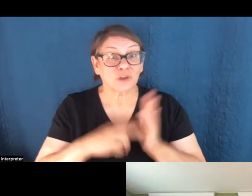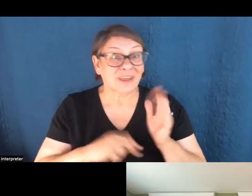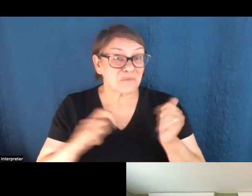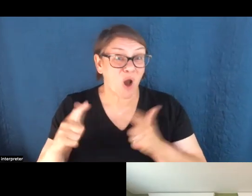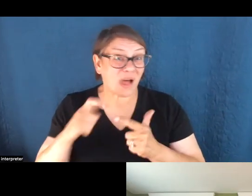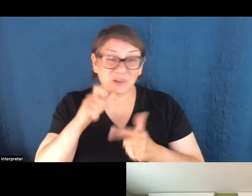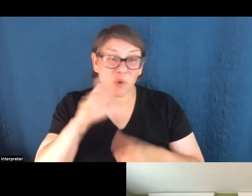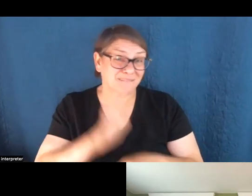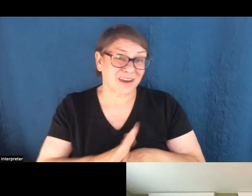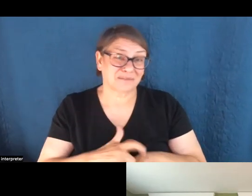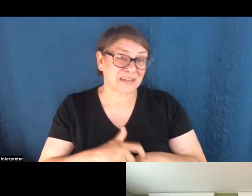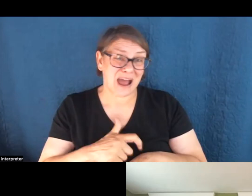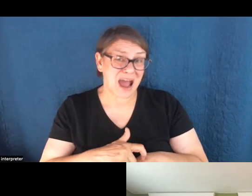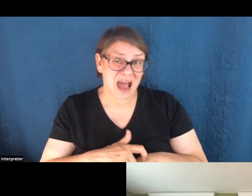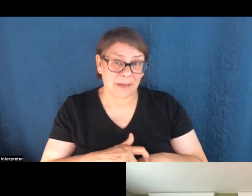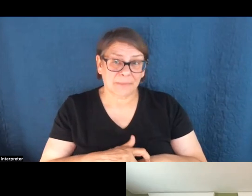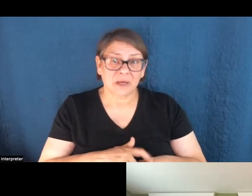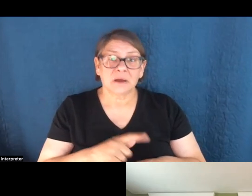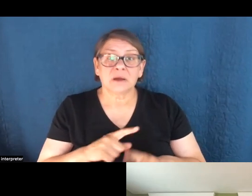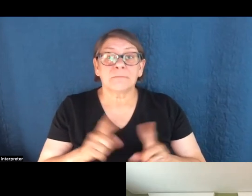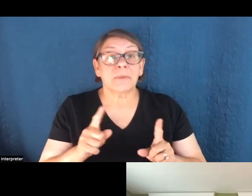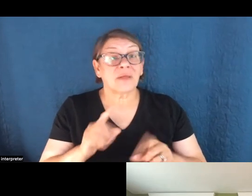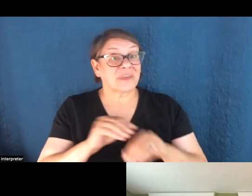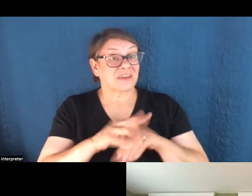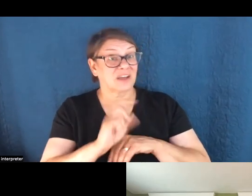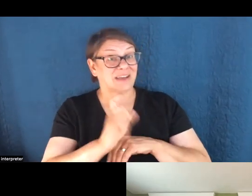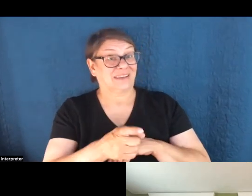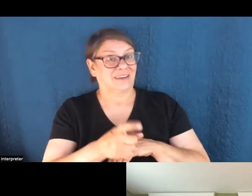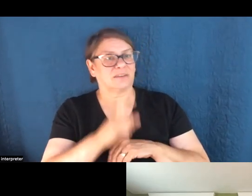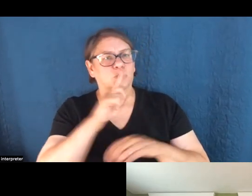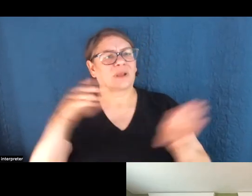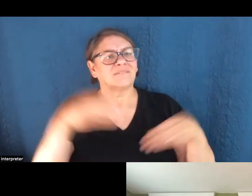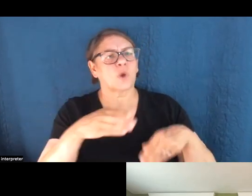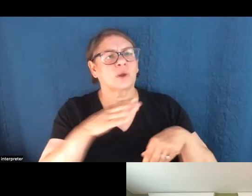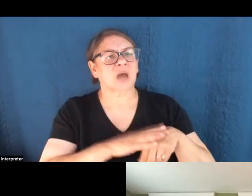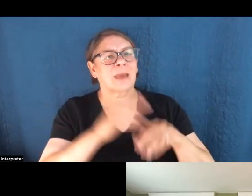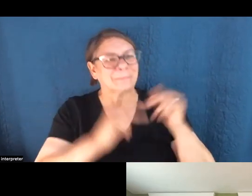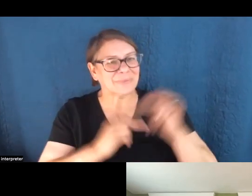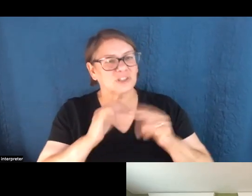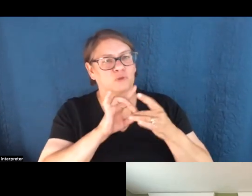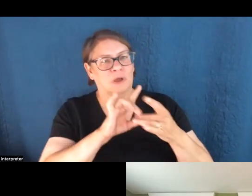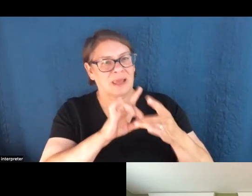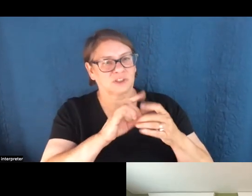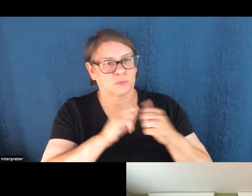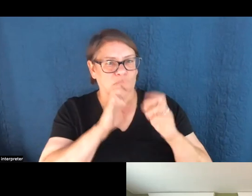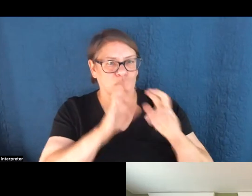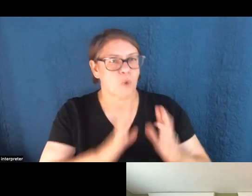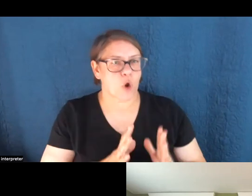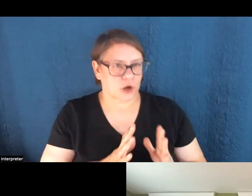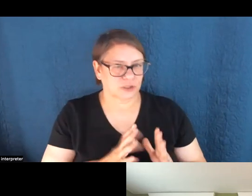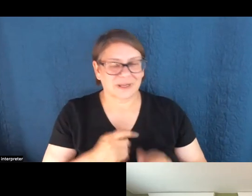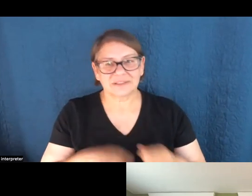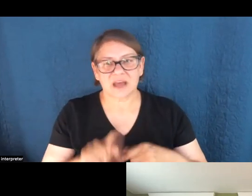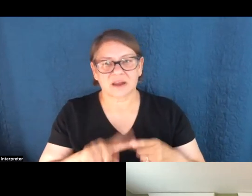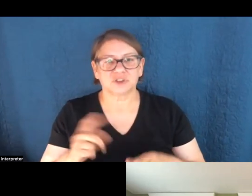the capacity. I'm so busy doing my own stuff. The advice that I would give is, is really focus on building relationships with reporters, like, you know, rather than